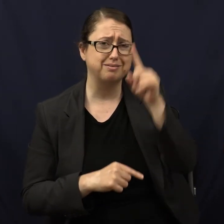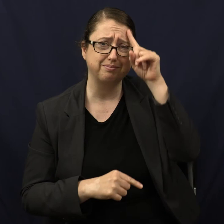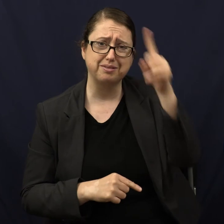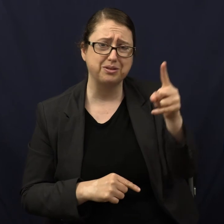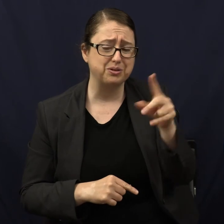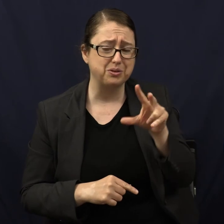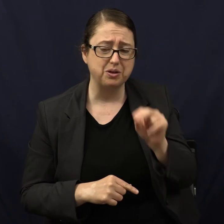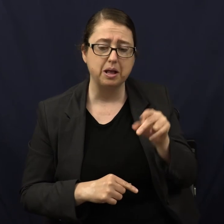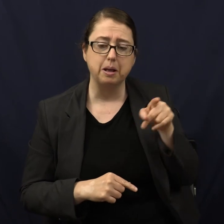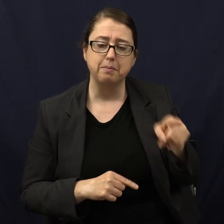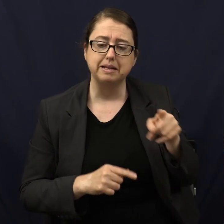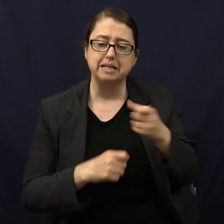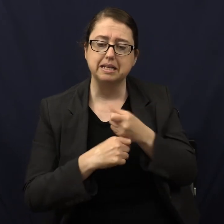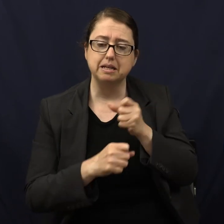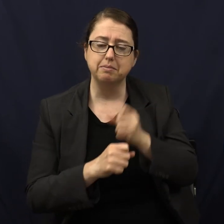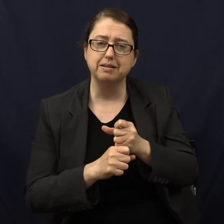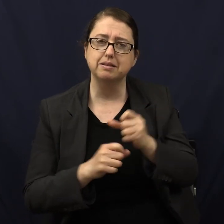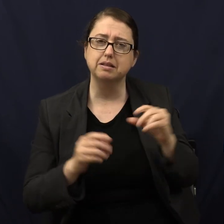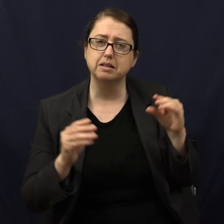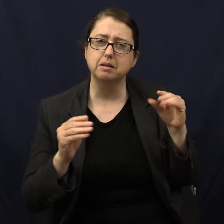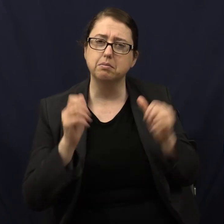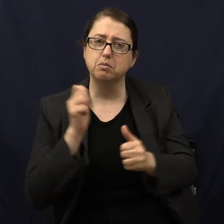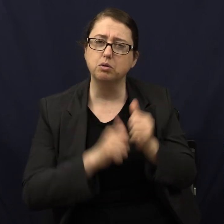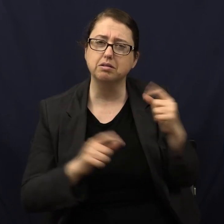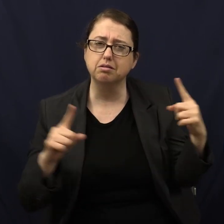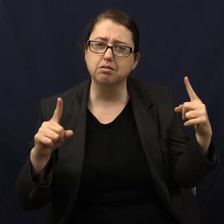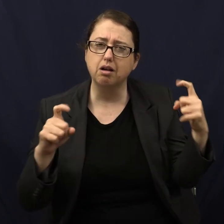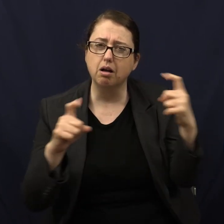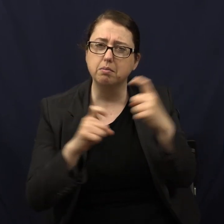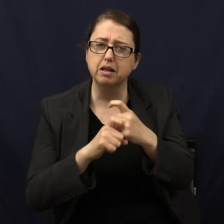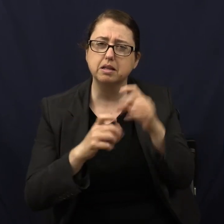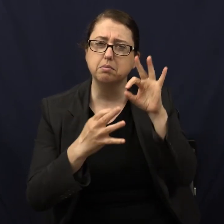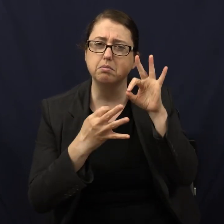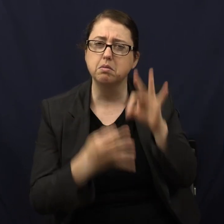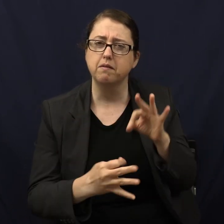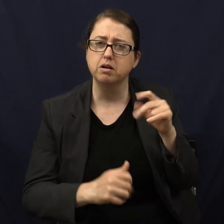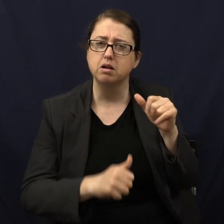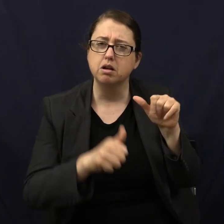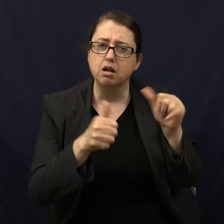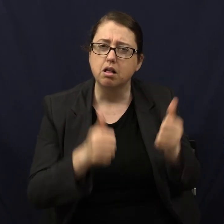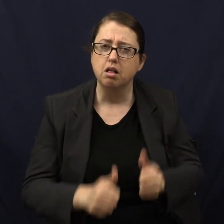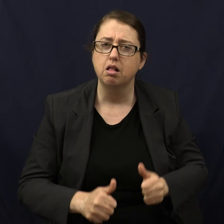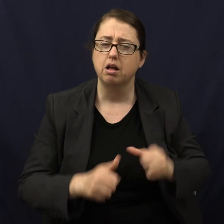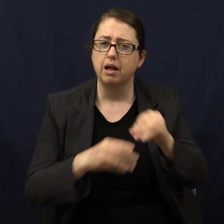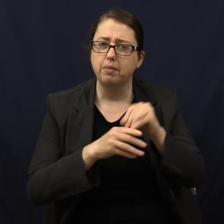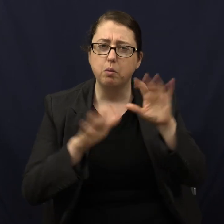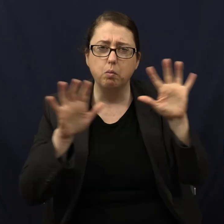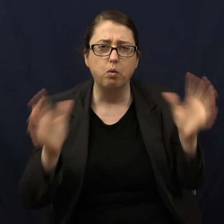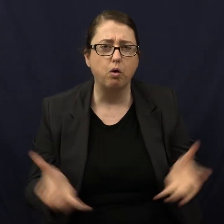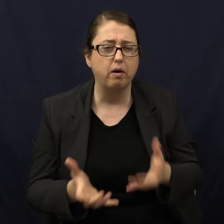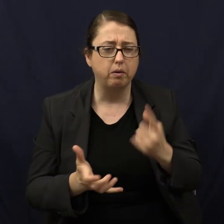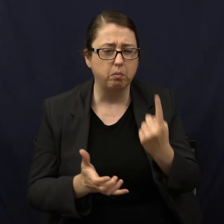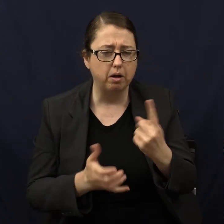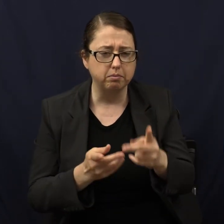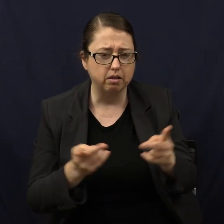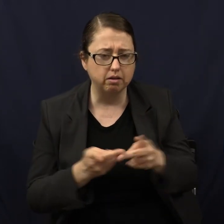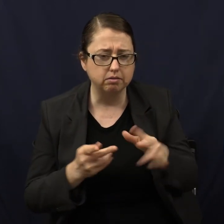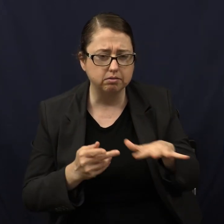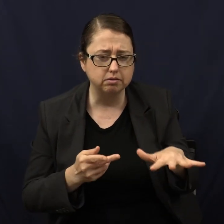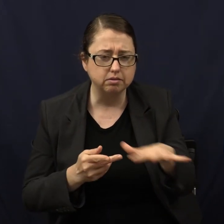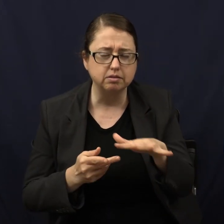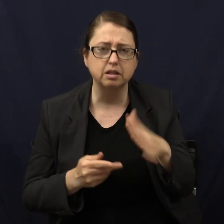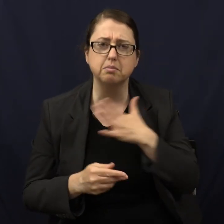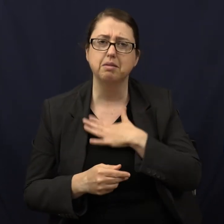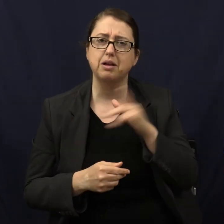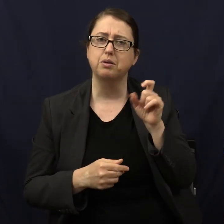are his fins. yet he creates the most complex and perfect structure in the entire world. My question is,